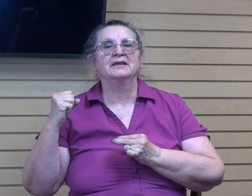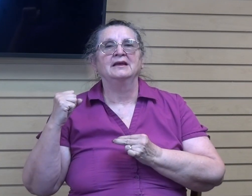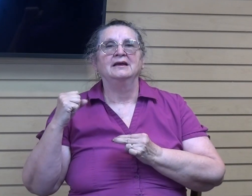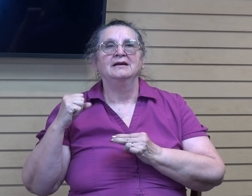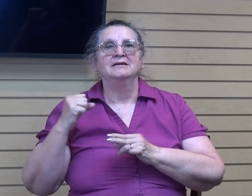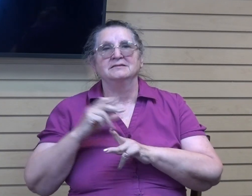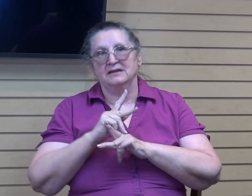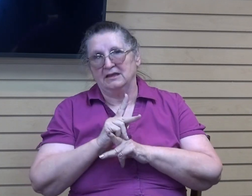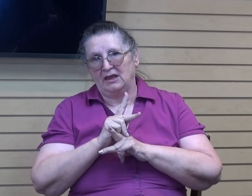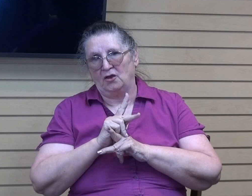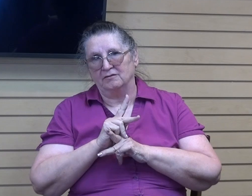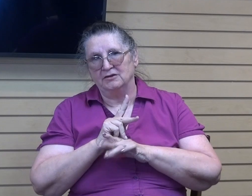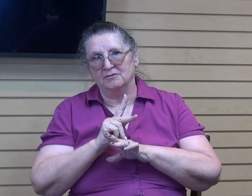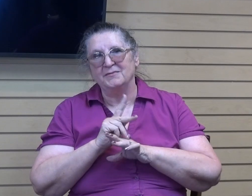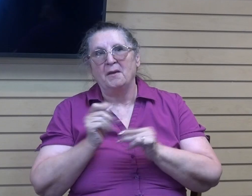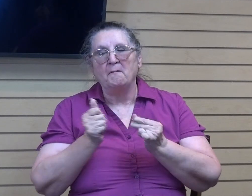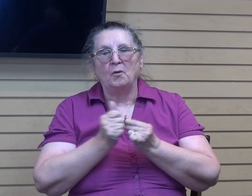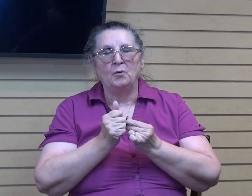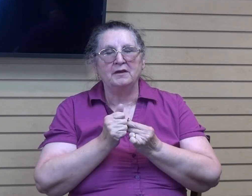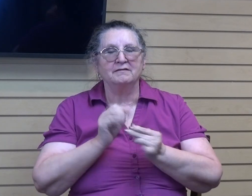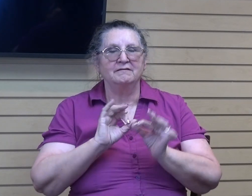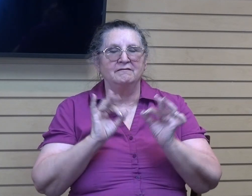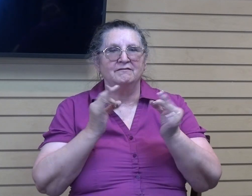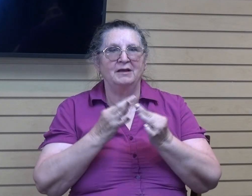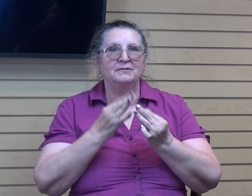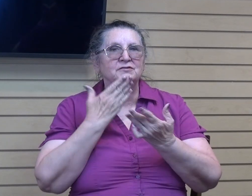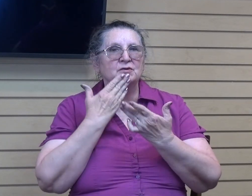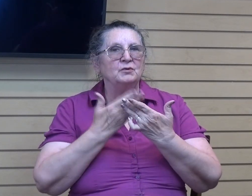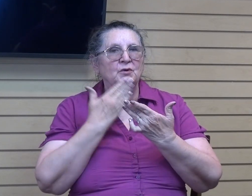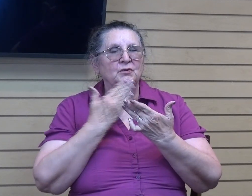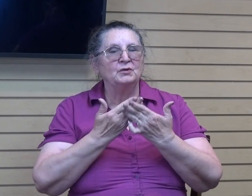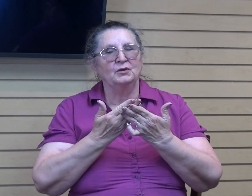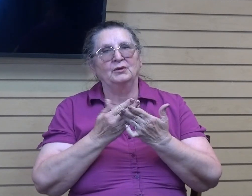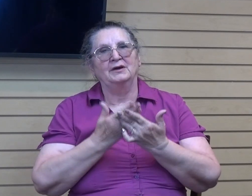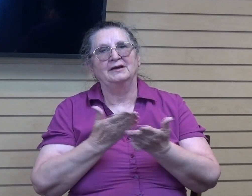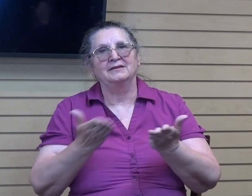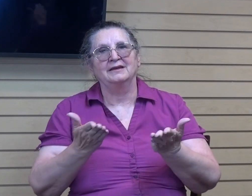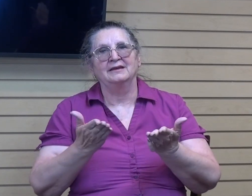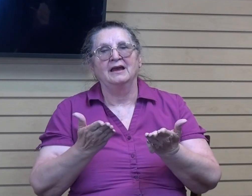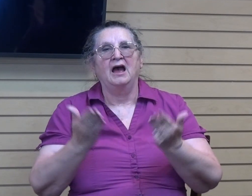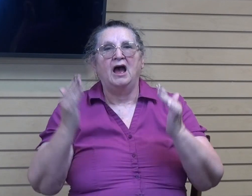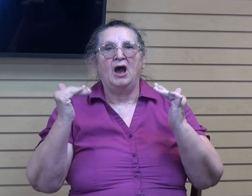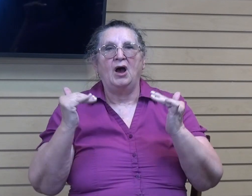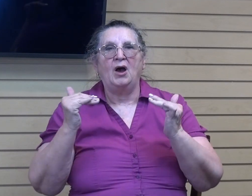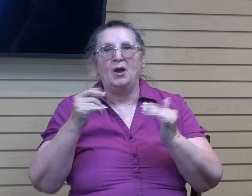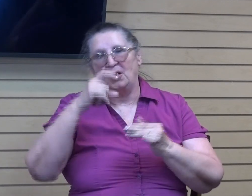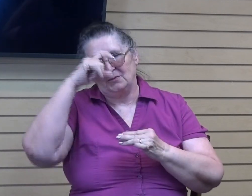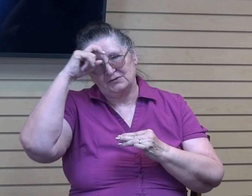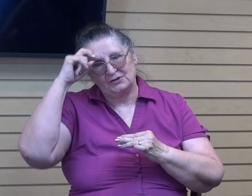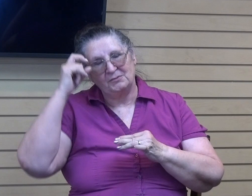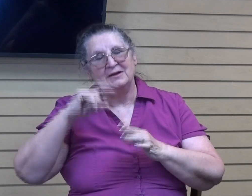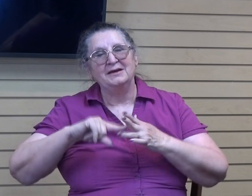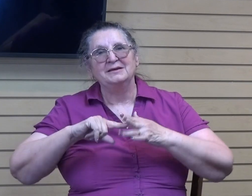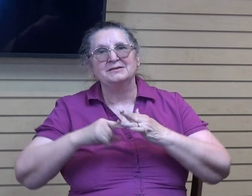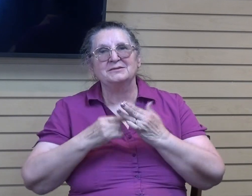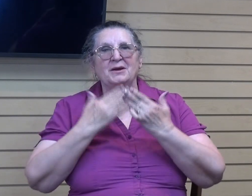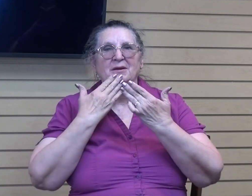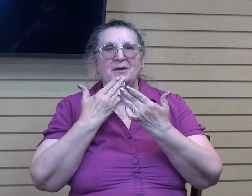around family which is a very very good thing. And I hope that summer is starting well for you and it is hot here in Southern